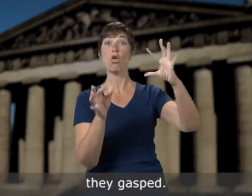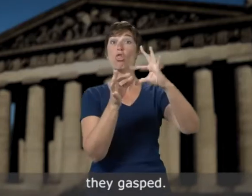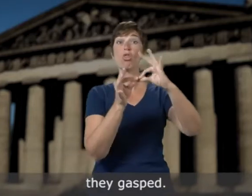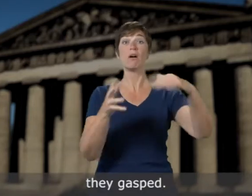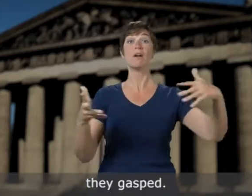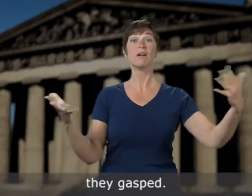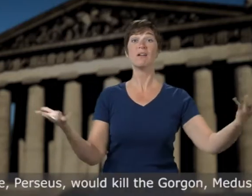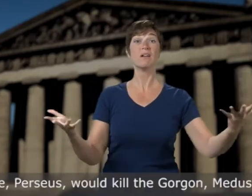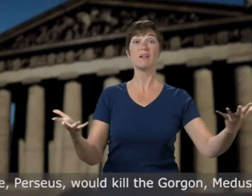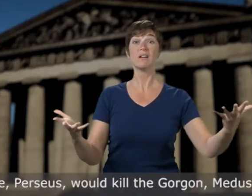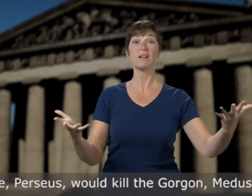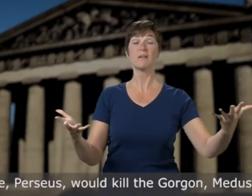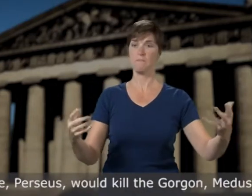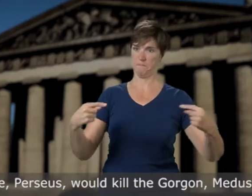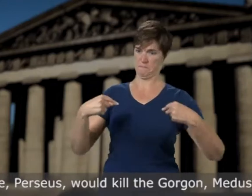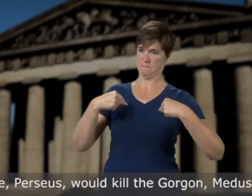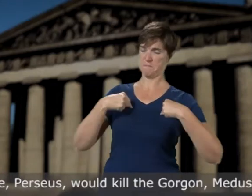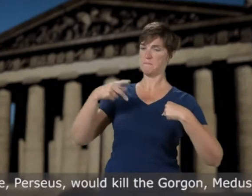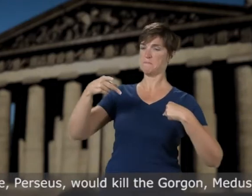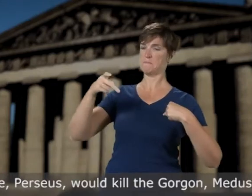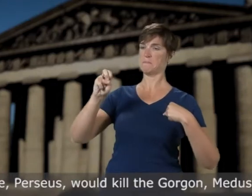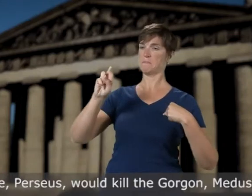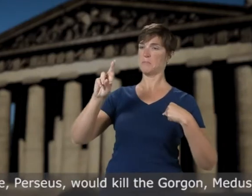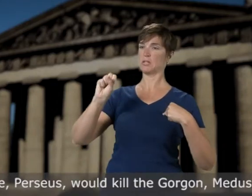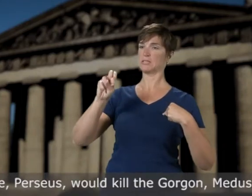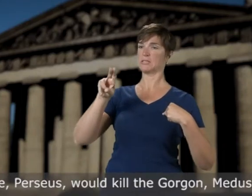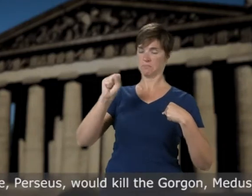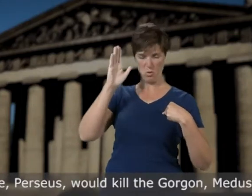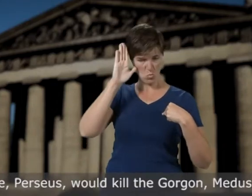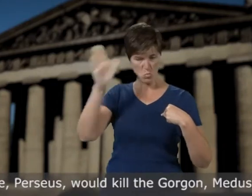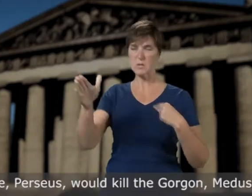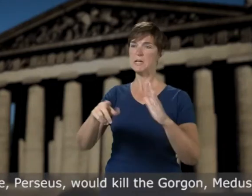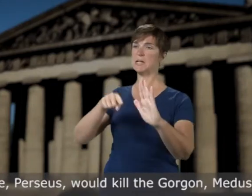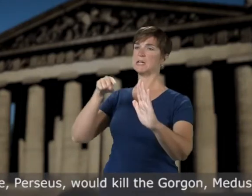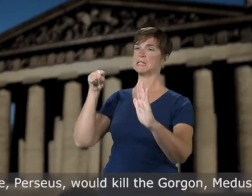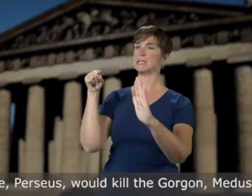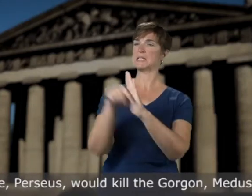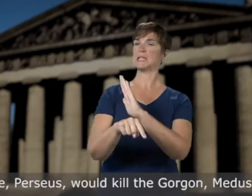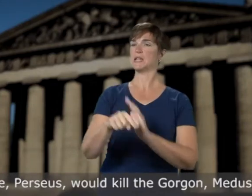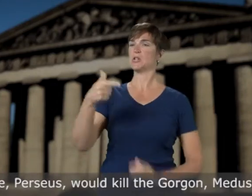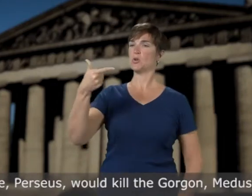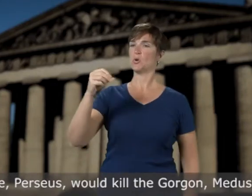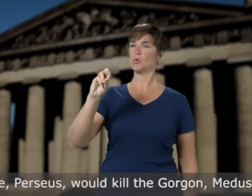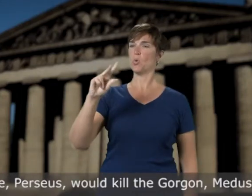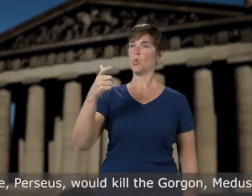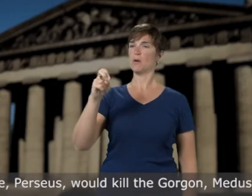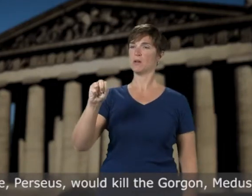He, Perseus would kill the Gorgon Medusa